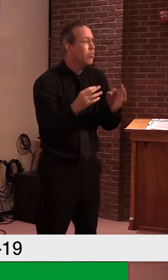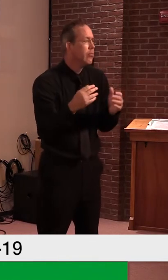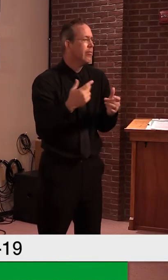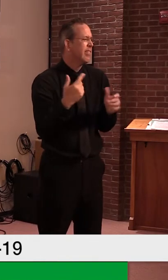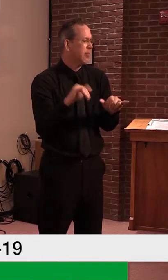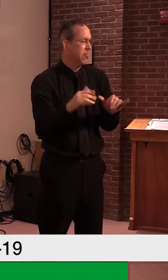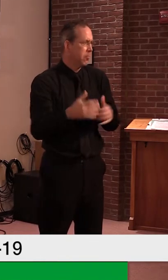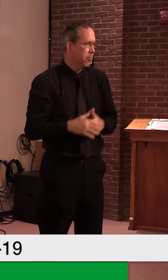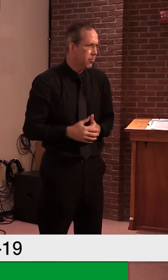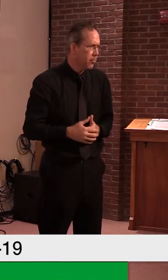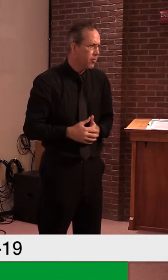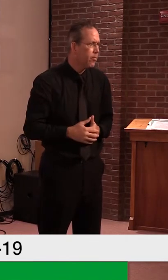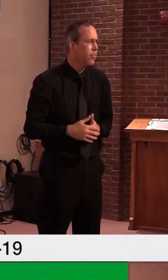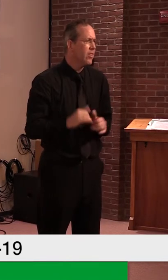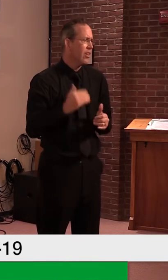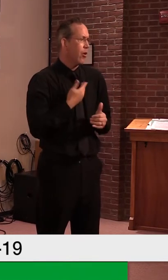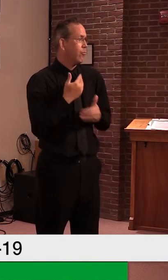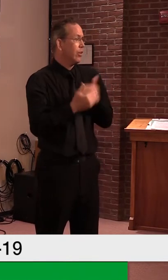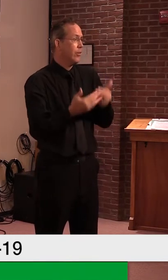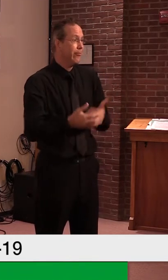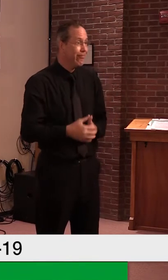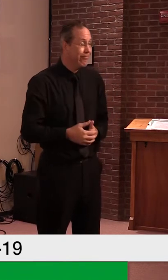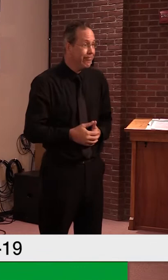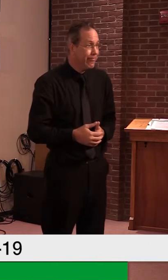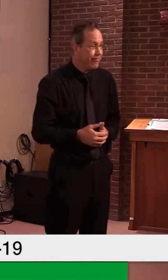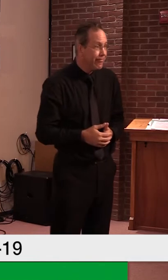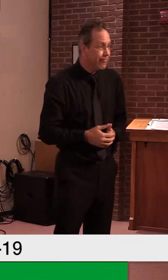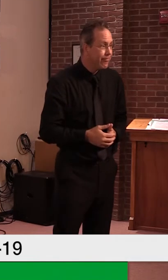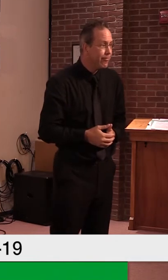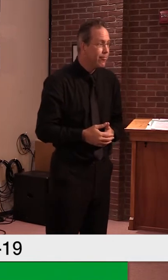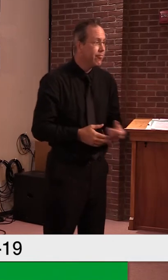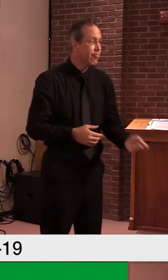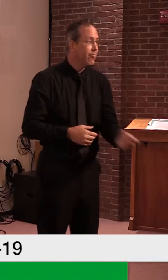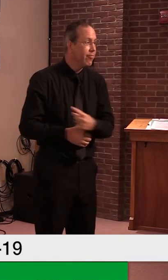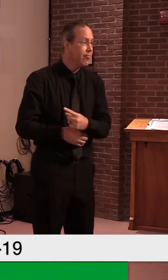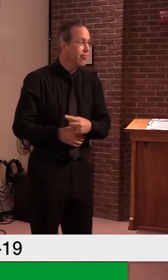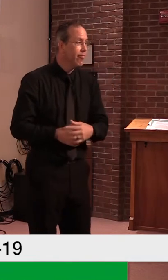that's our protocol. Okay. Thank you.